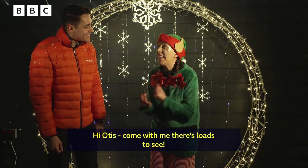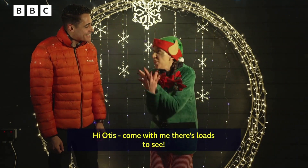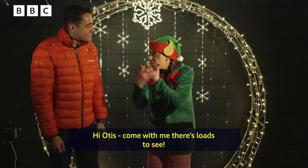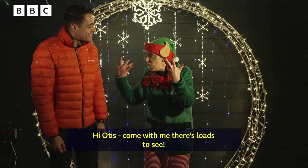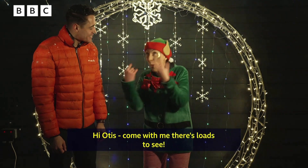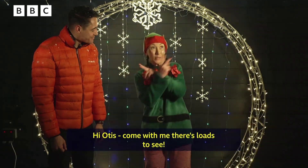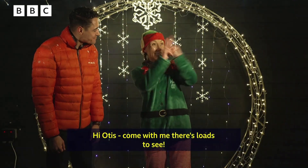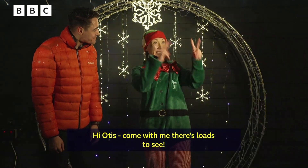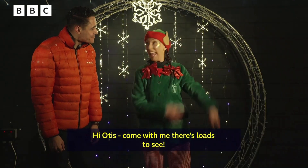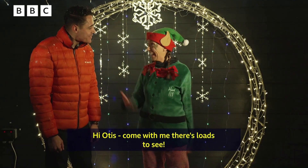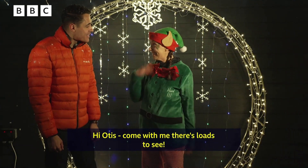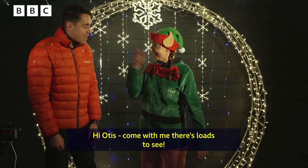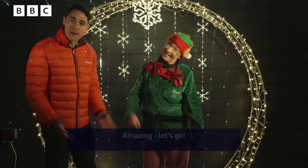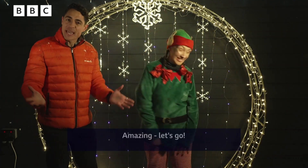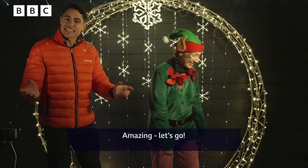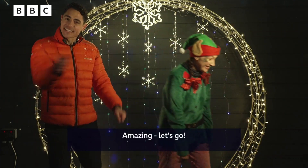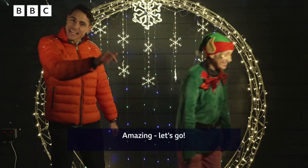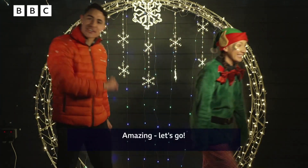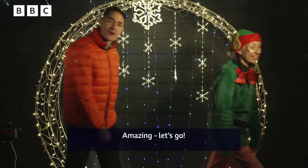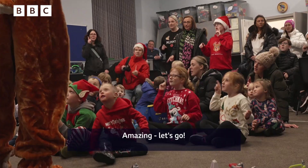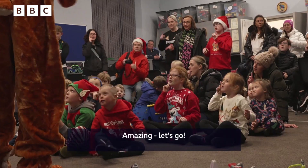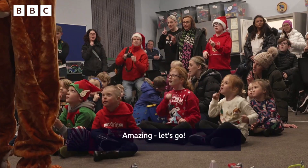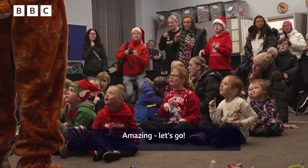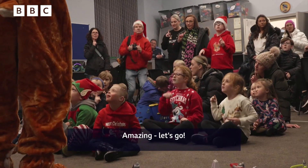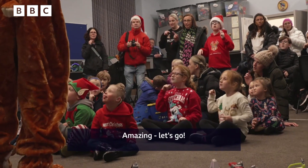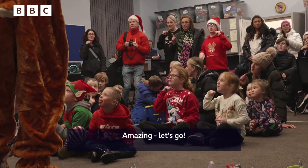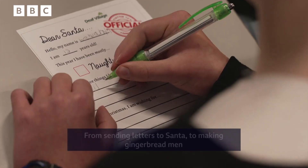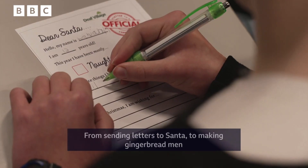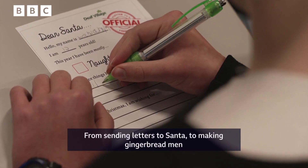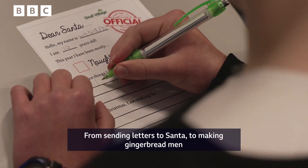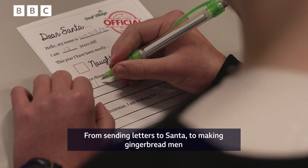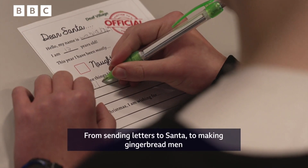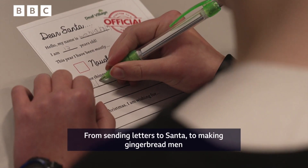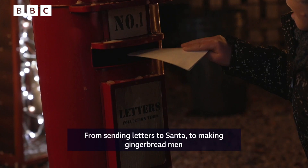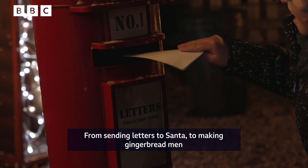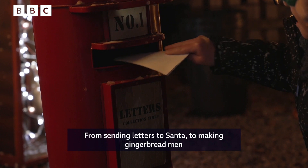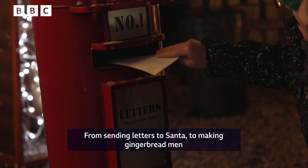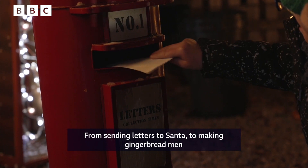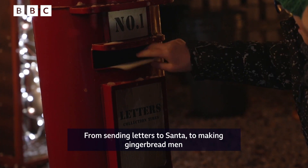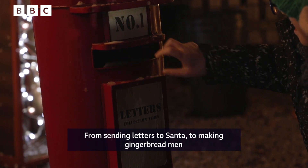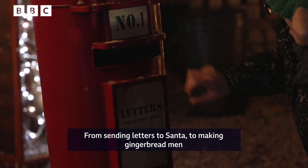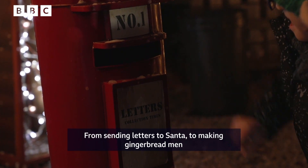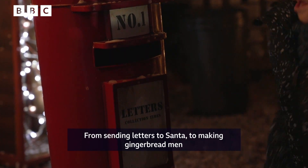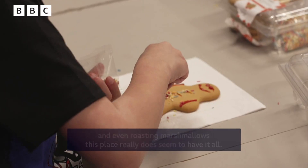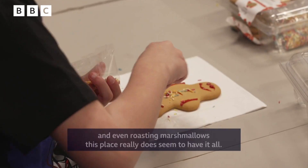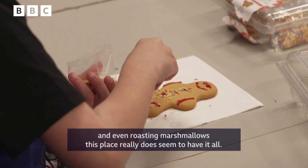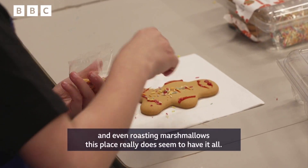me. There's loads to see. Amazing. Let's go. From sending letters to Santa, to making gingerbread men,